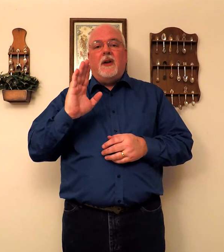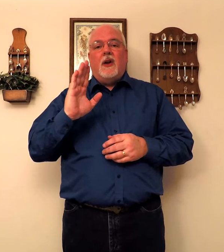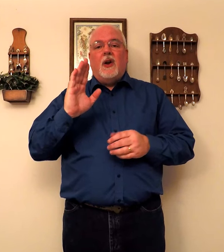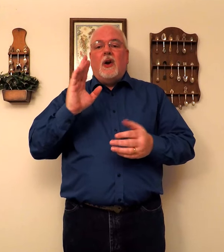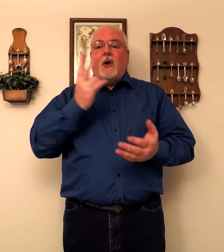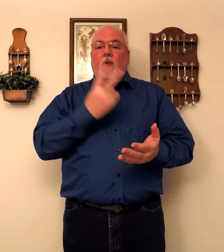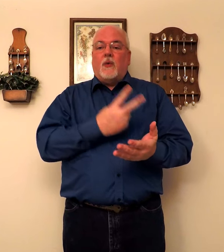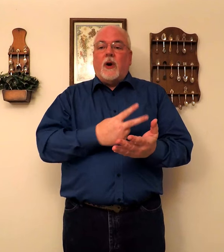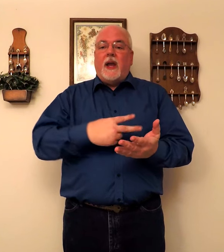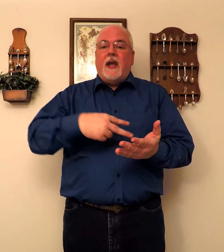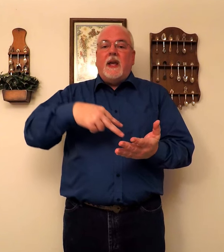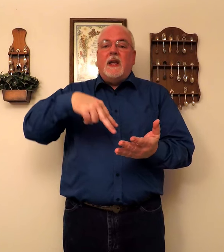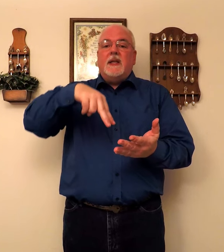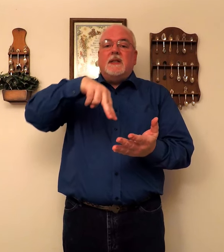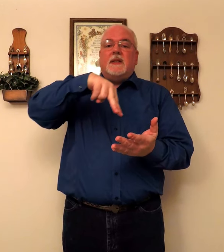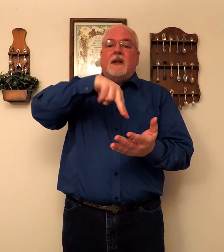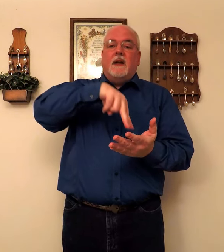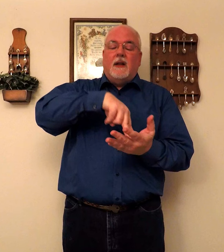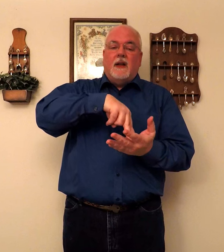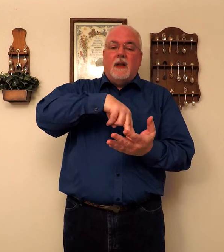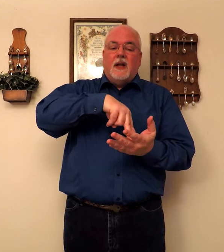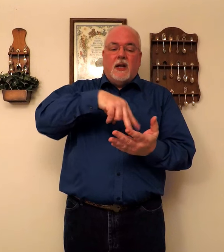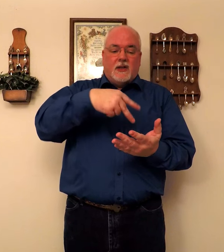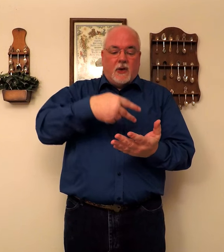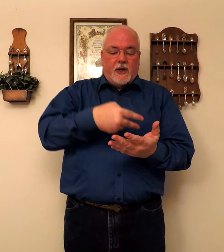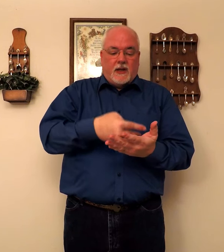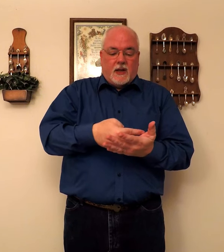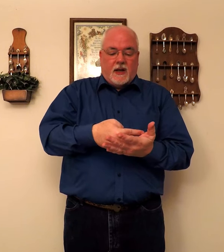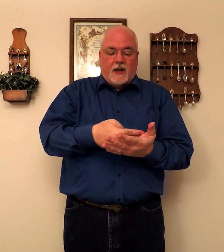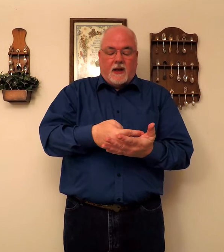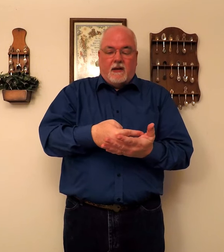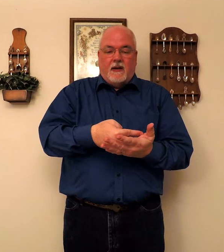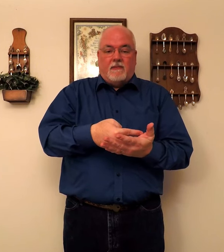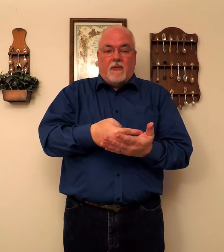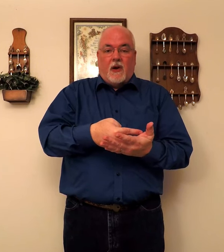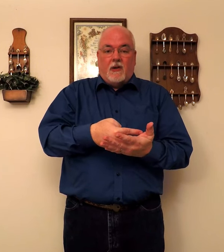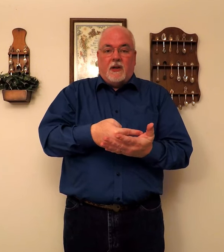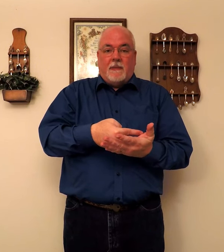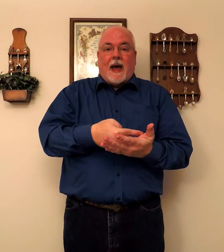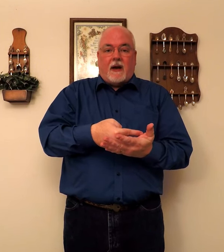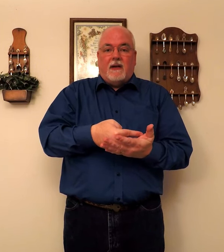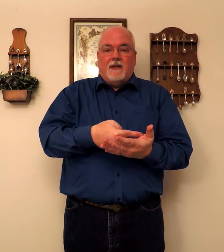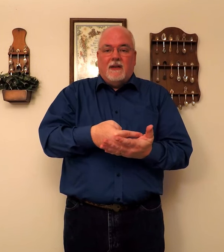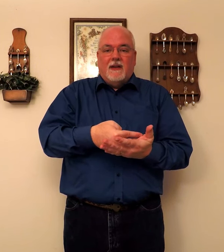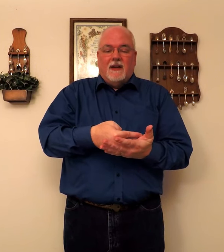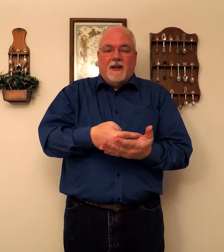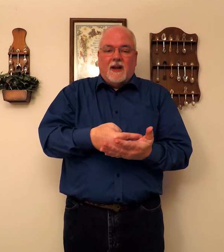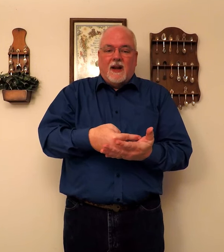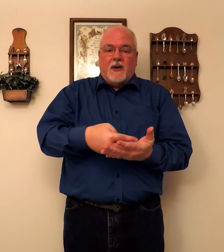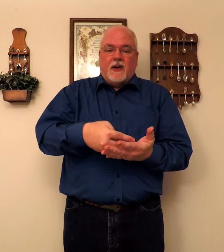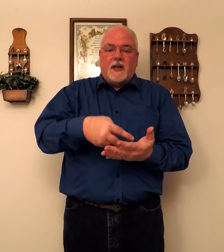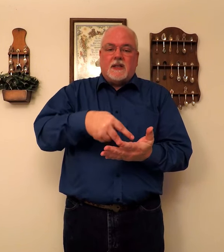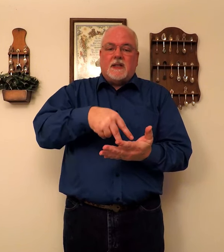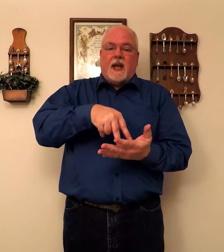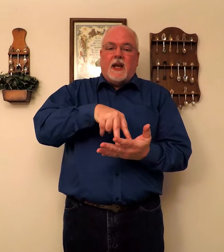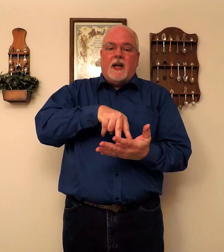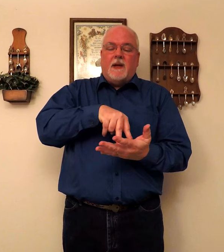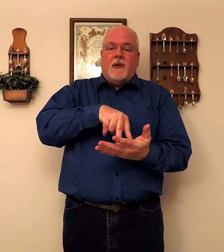raised. So, he's on his back. And you're going to stand him